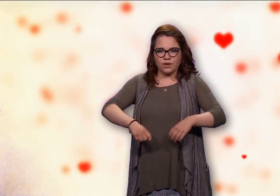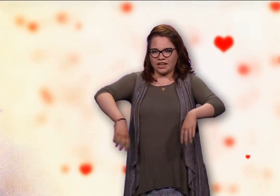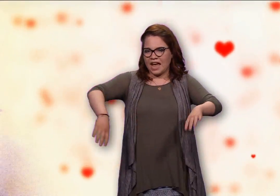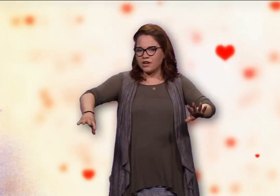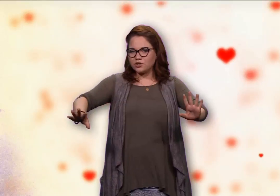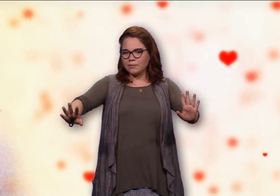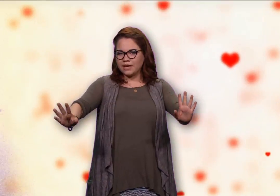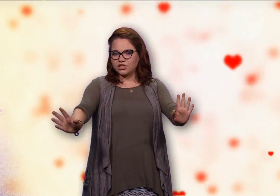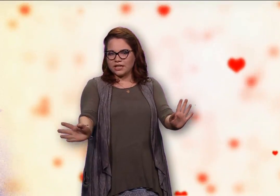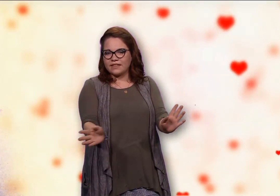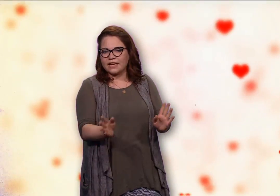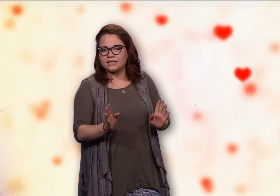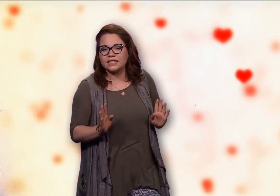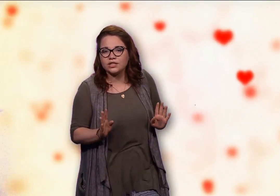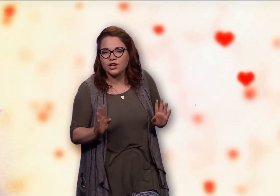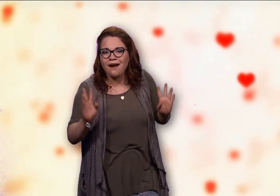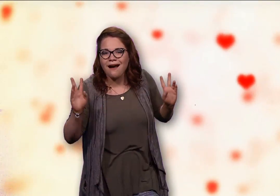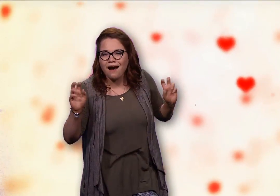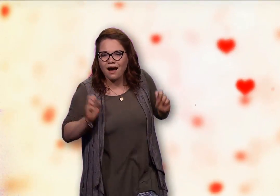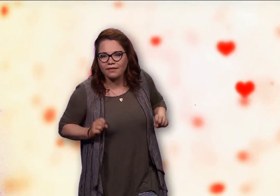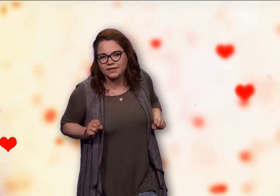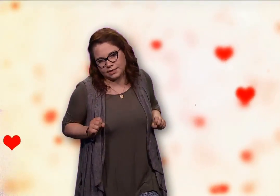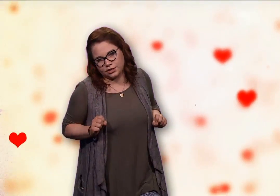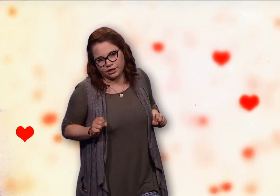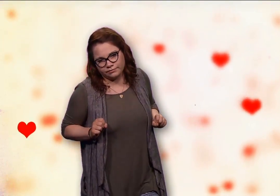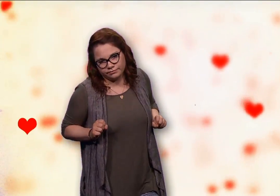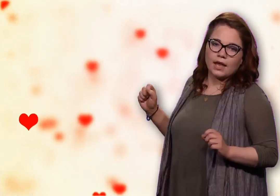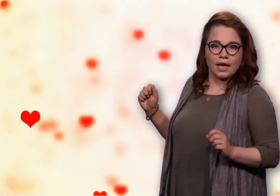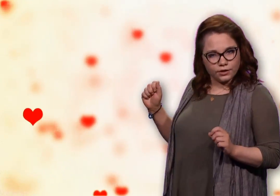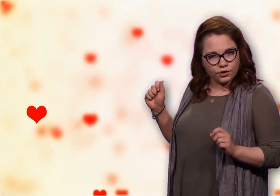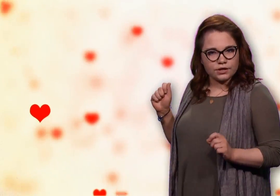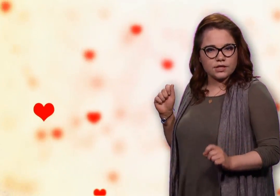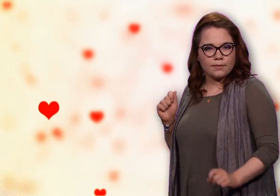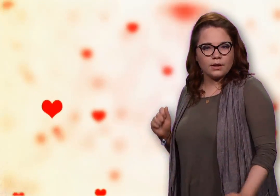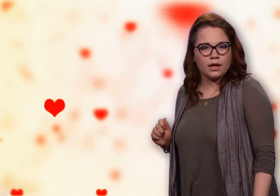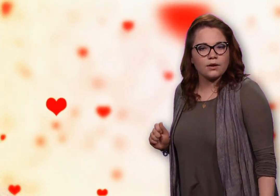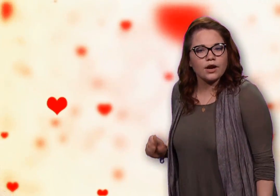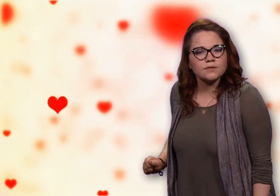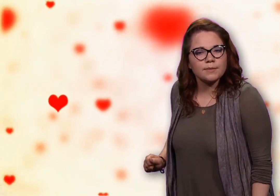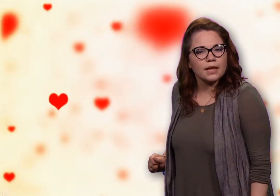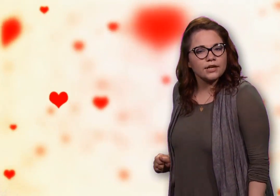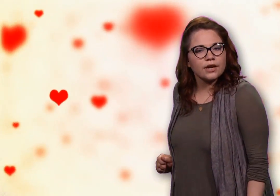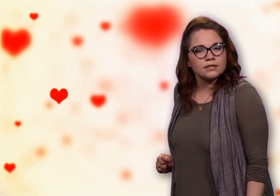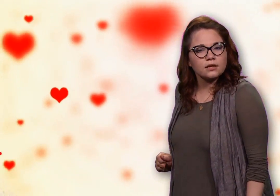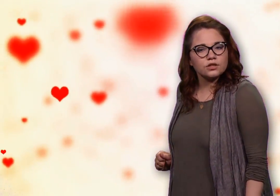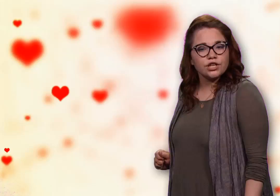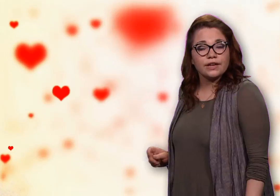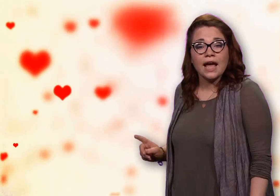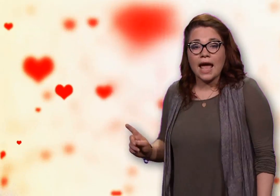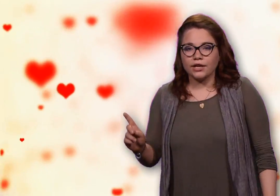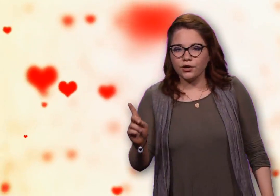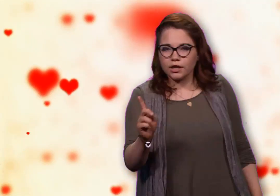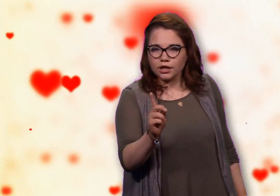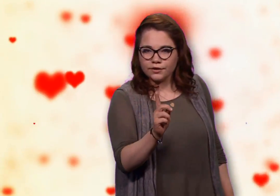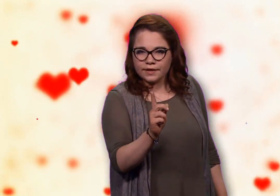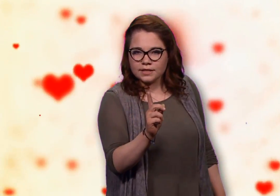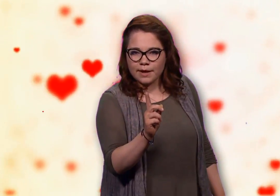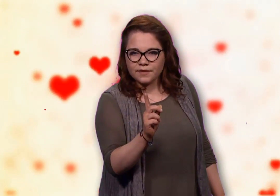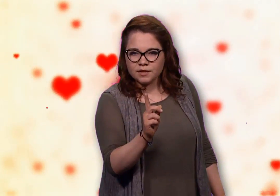and casually mentioning they've seen you on the Tinder. And you're going to stumble across people like your ex-Uncle Jerry. And you're going to learn things about these